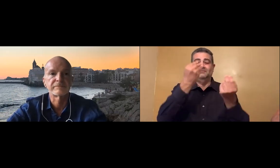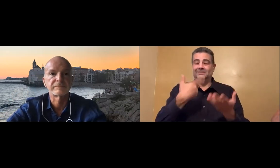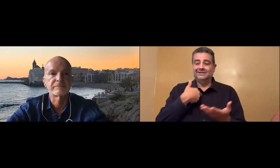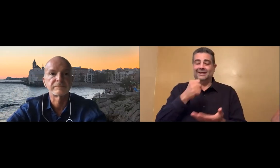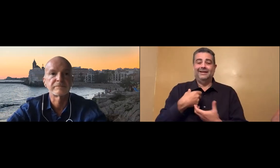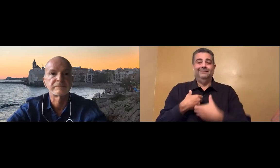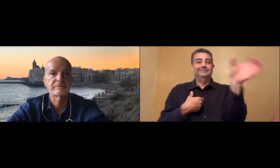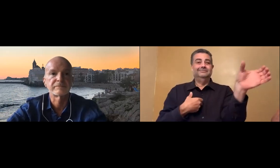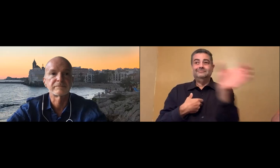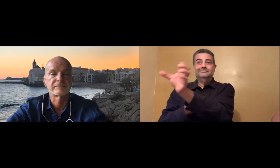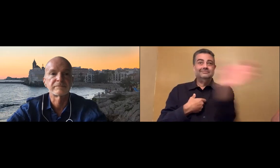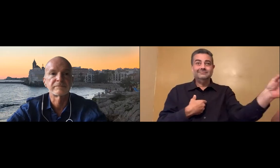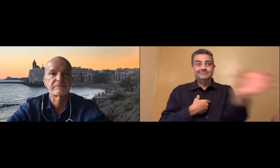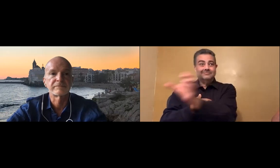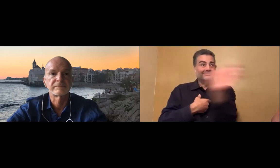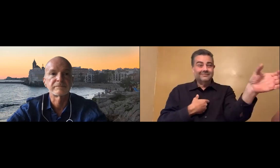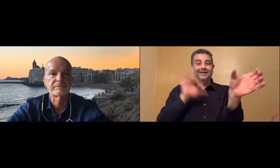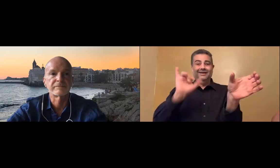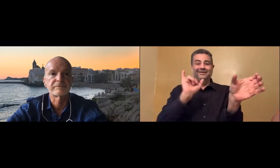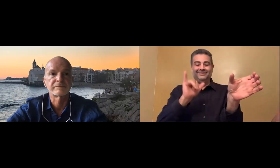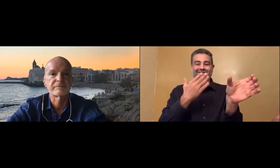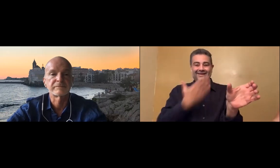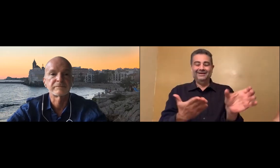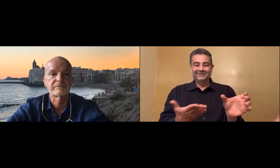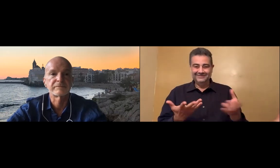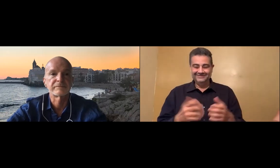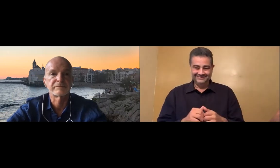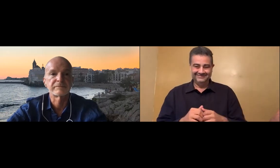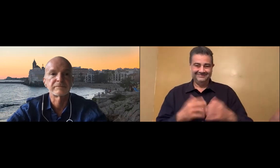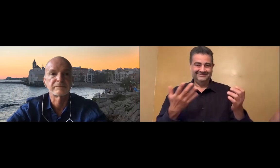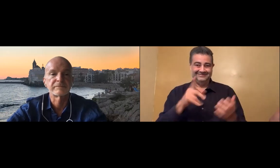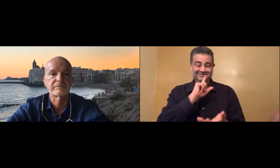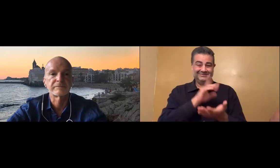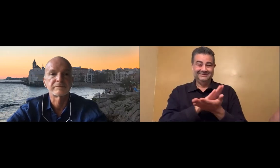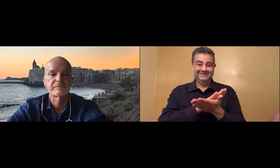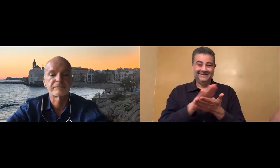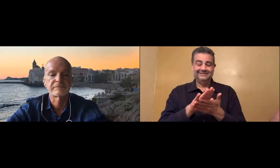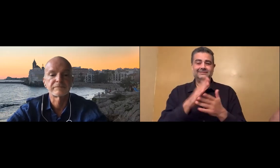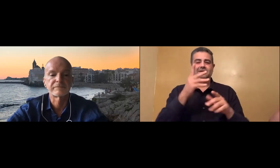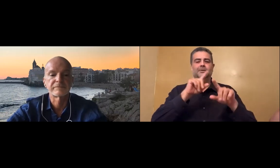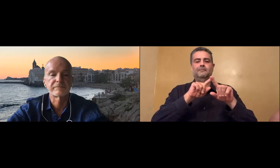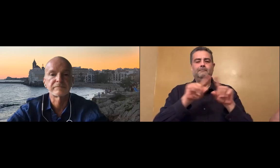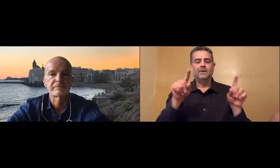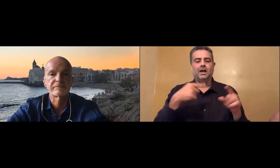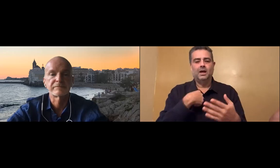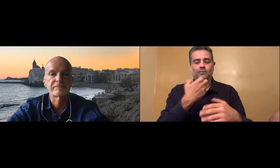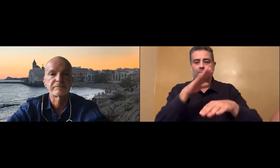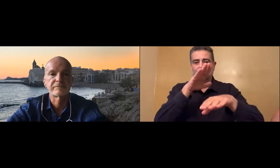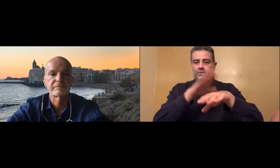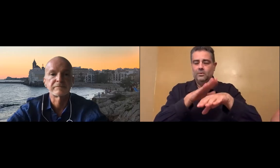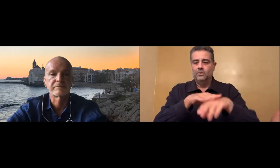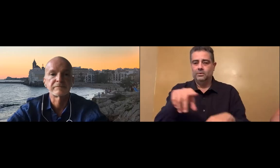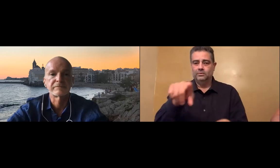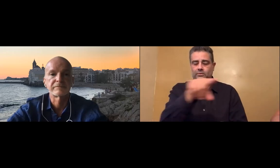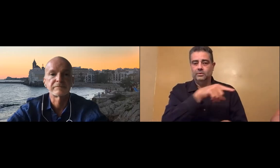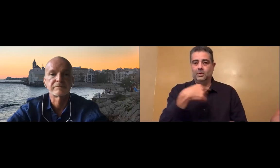If I don't have somebody there to give me environmental information, I can use the device so that somebody in a remote location can tell